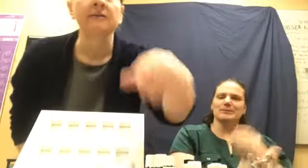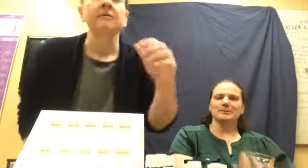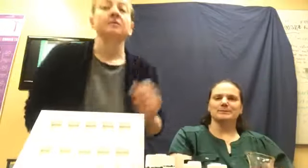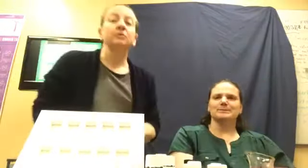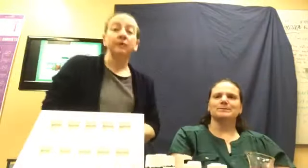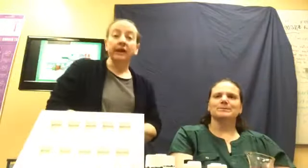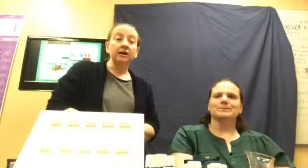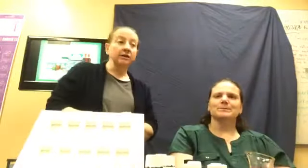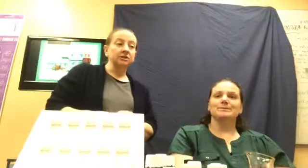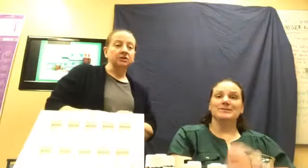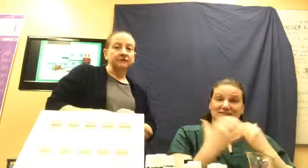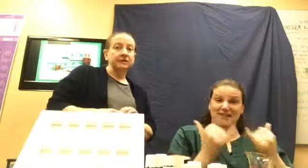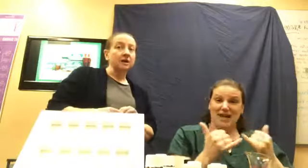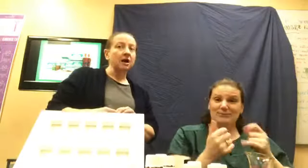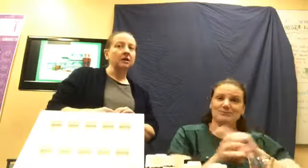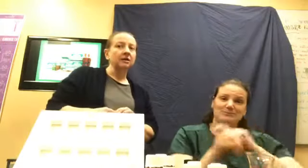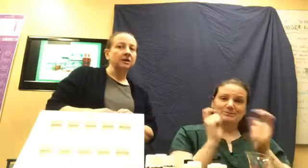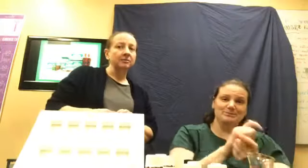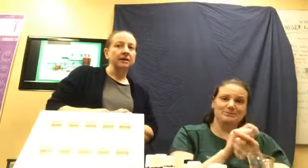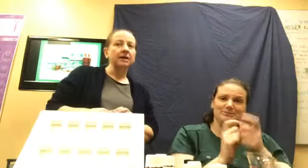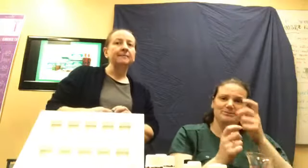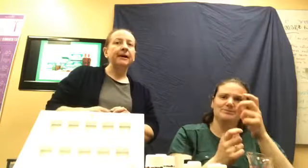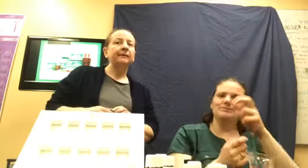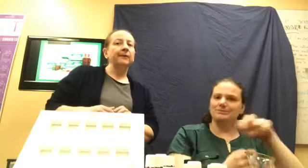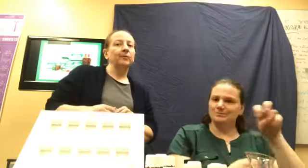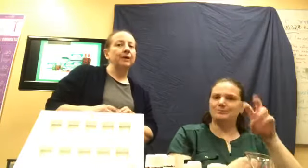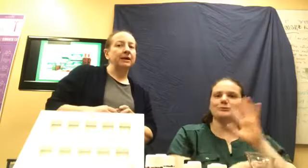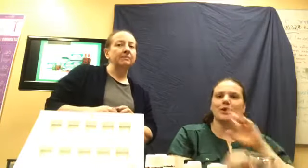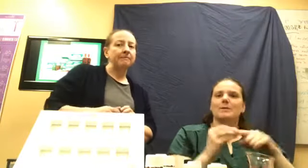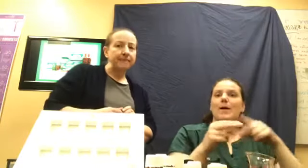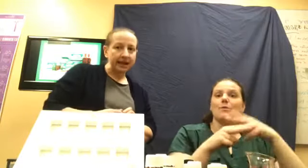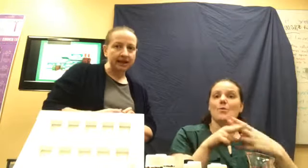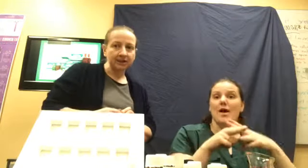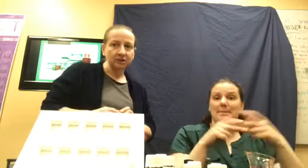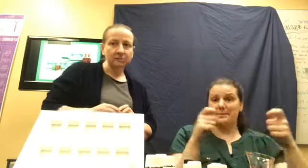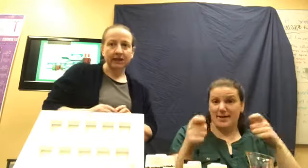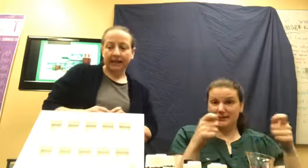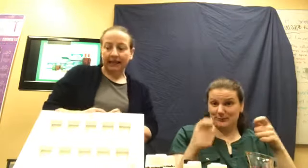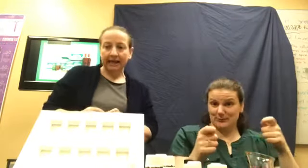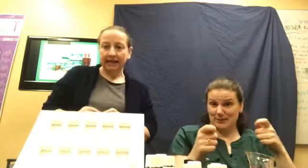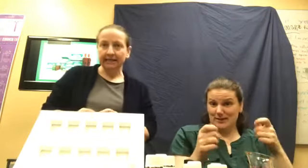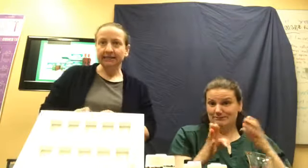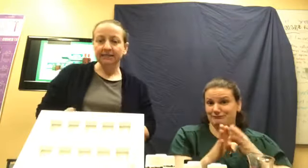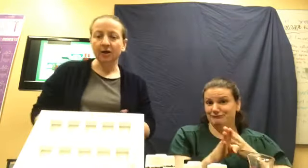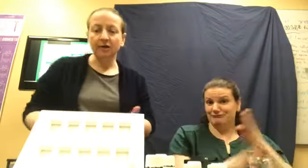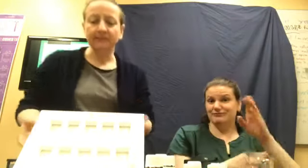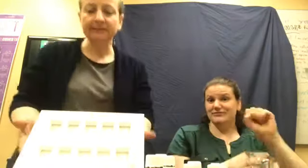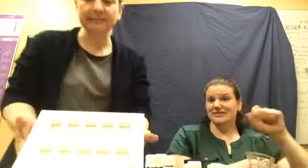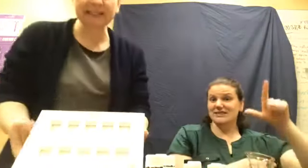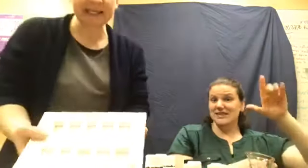So we are going to shift and talk a little bit about our weight management line. It's called sleek.